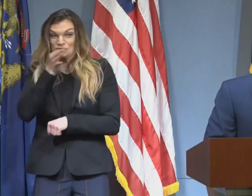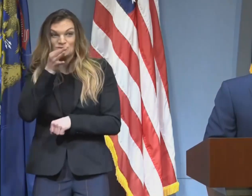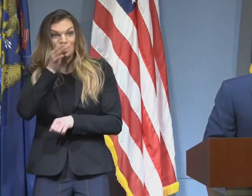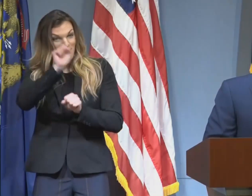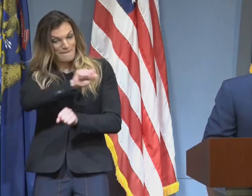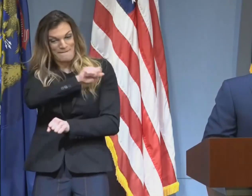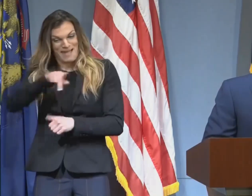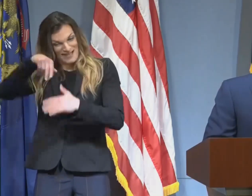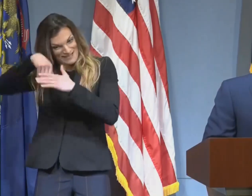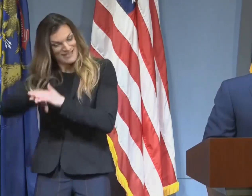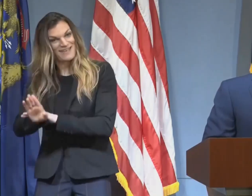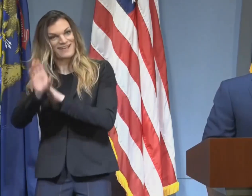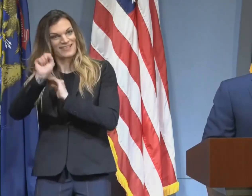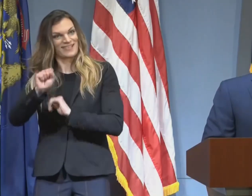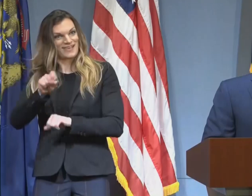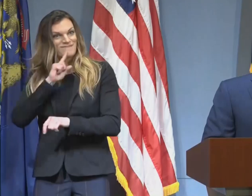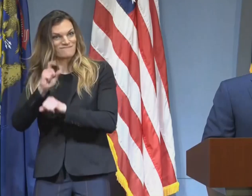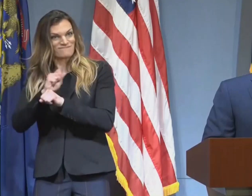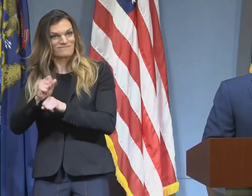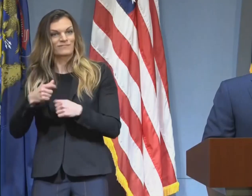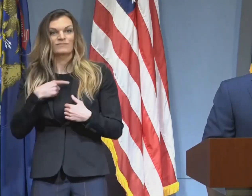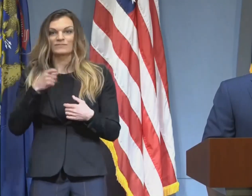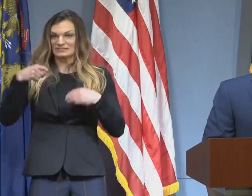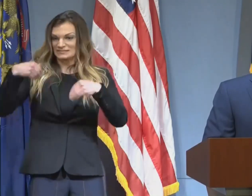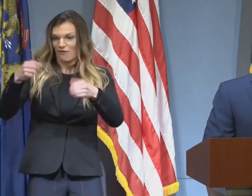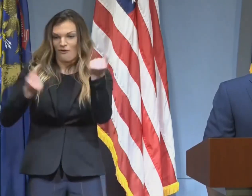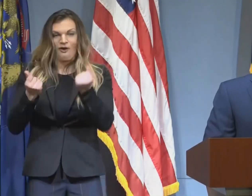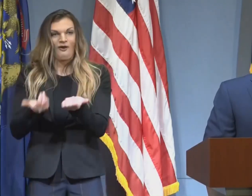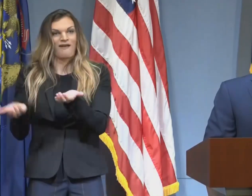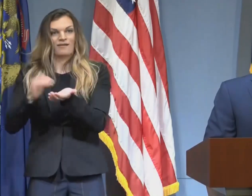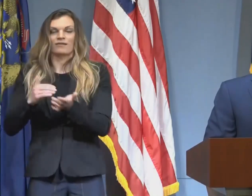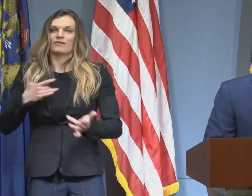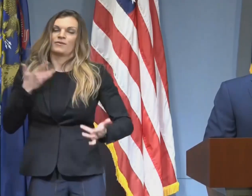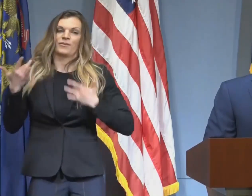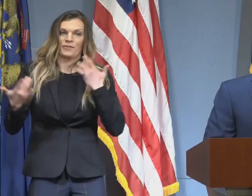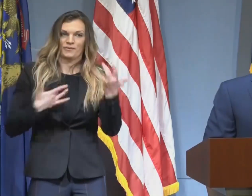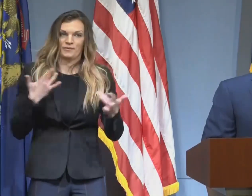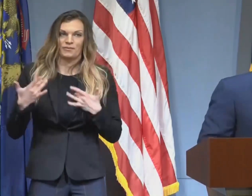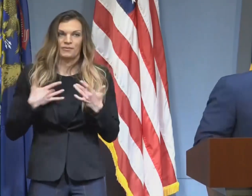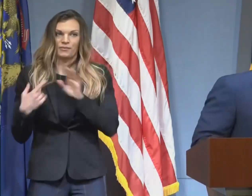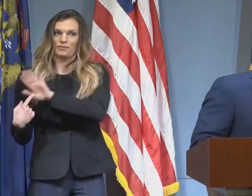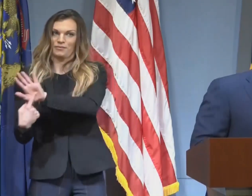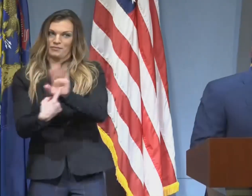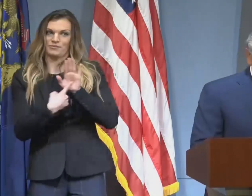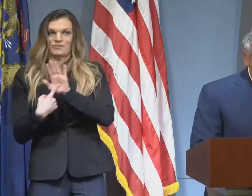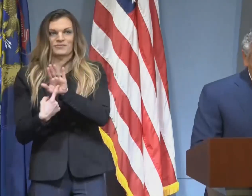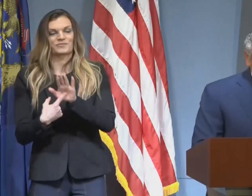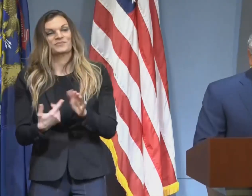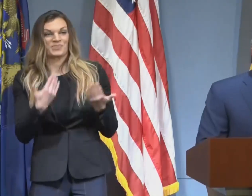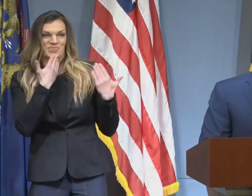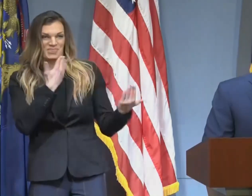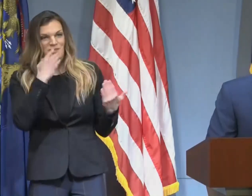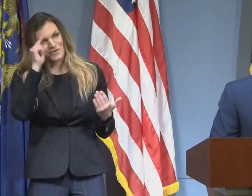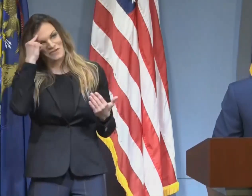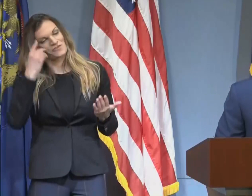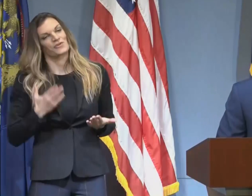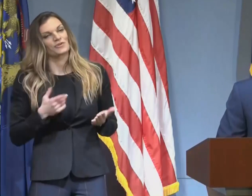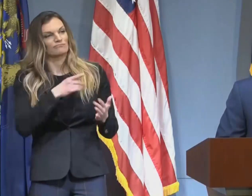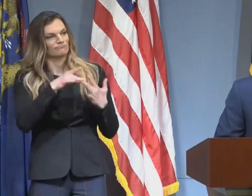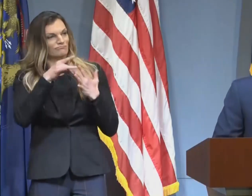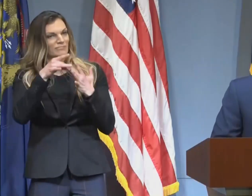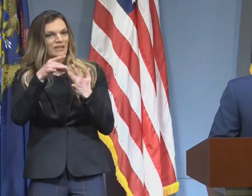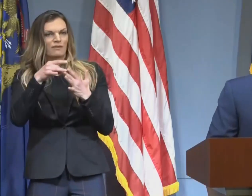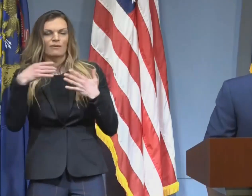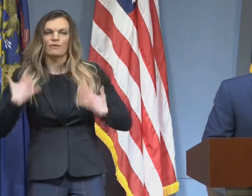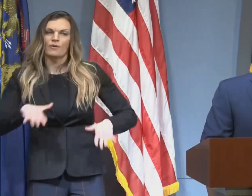place, we have the inventory to offer, and we're excited to reopen our showrooms for you. Again, thank you, Governor Whitmer, for your leadership and